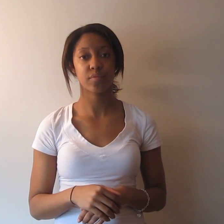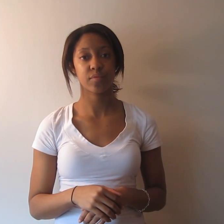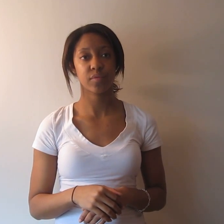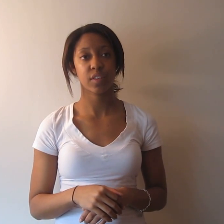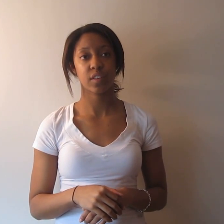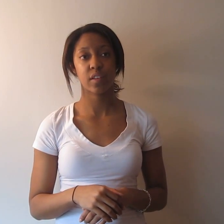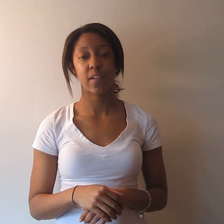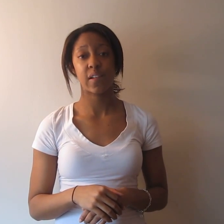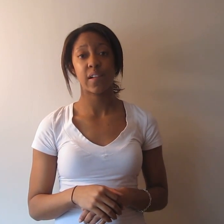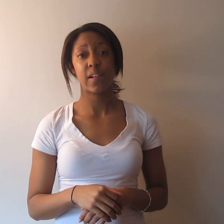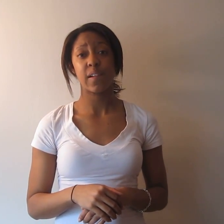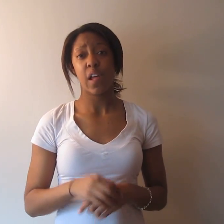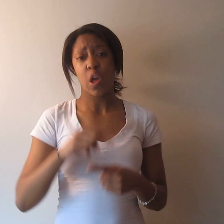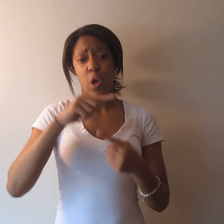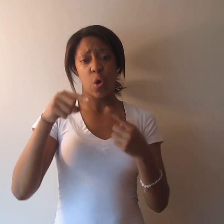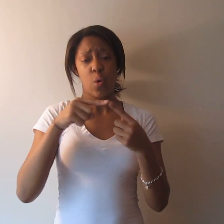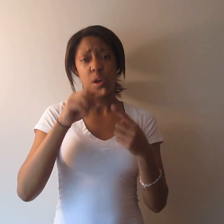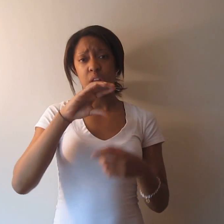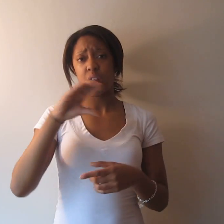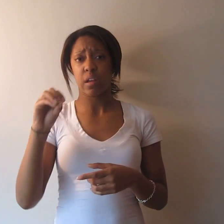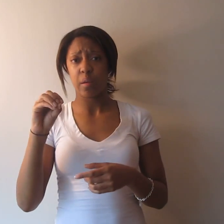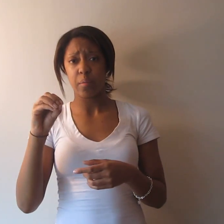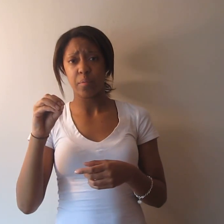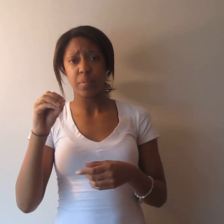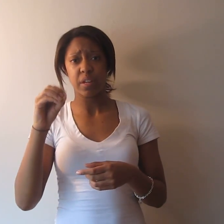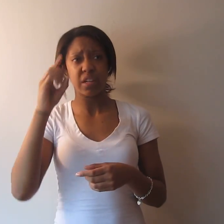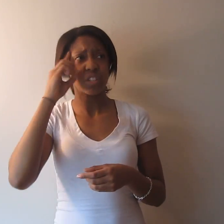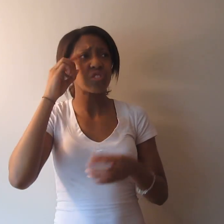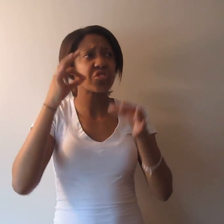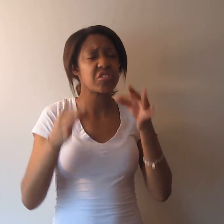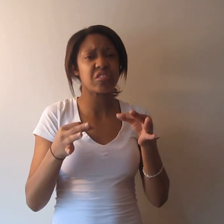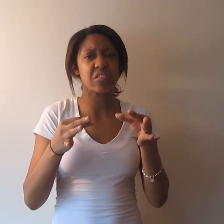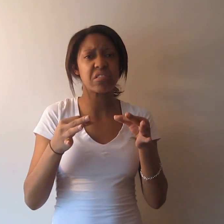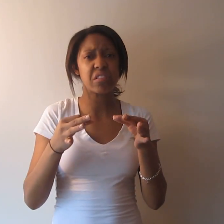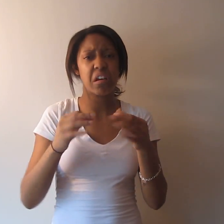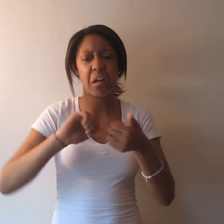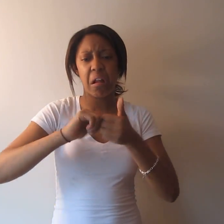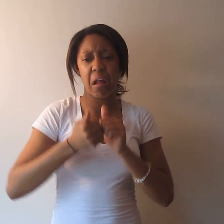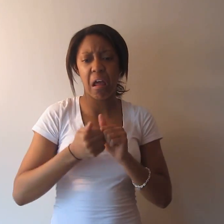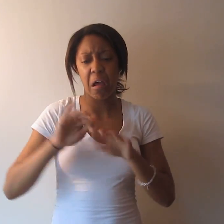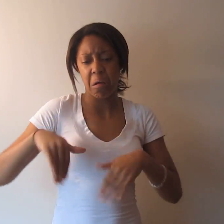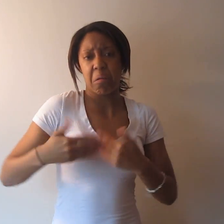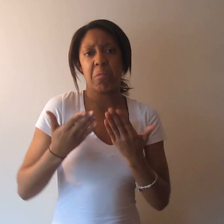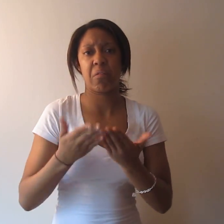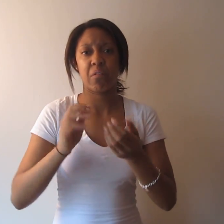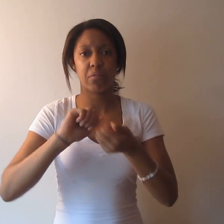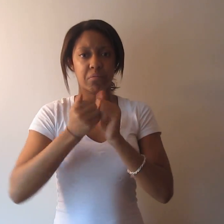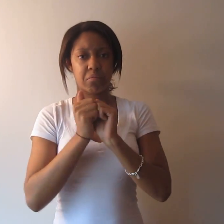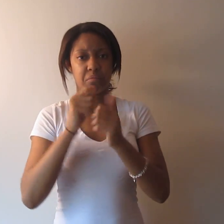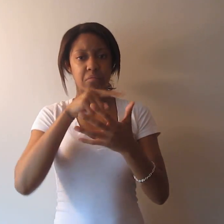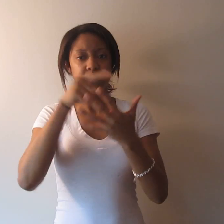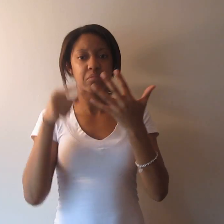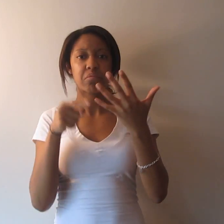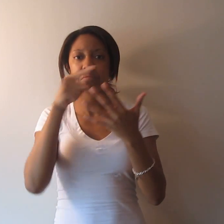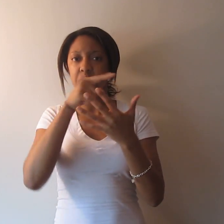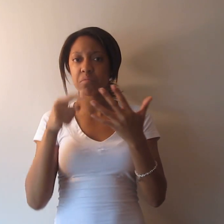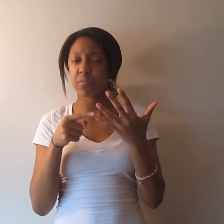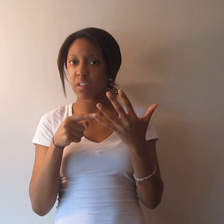When companies are making decisions on how to provide accommodations, they have certain questions and concerns that they tend to ask.